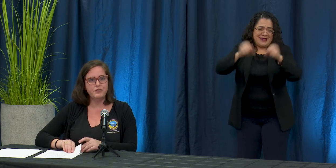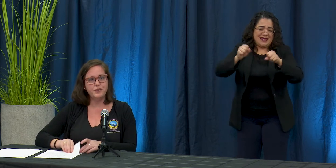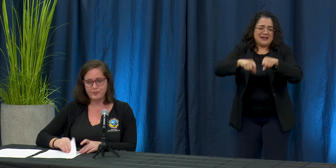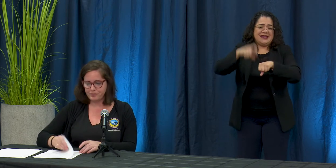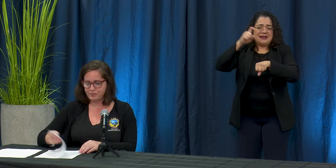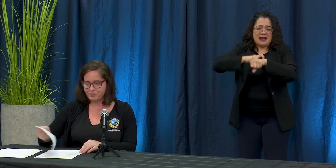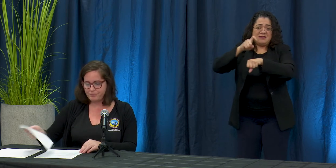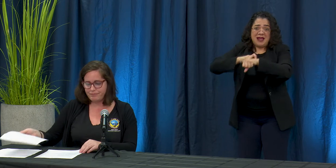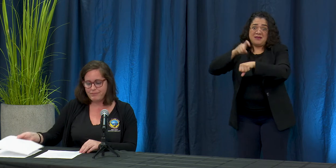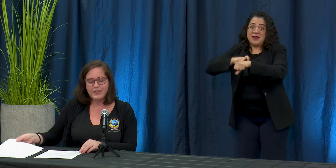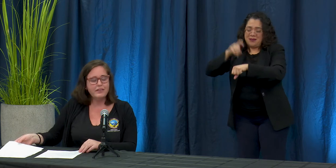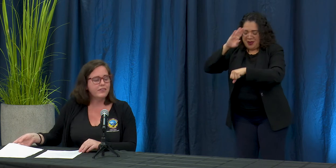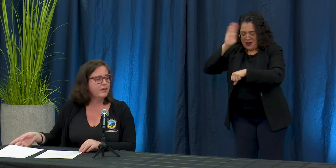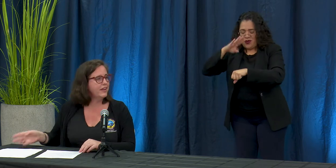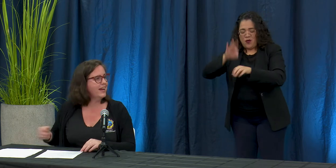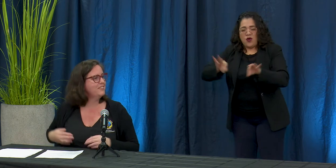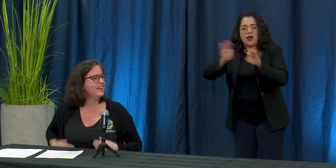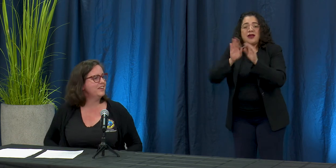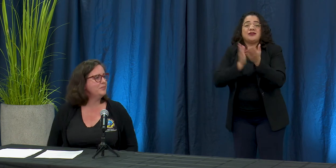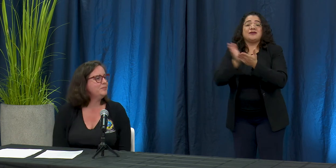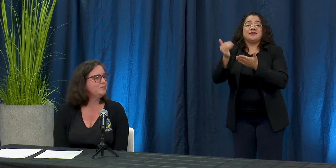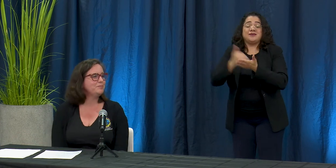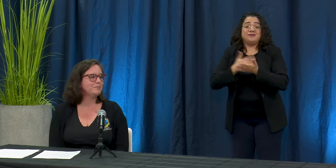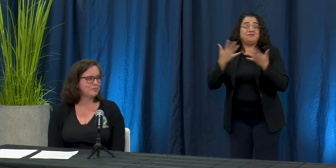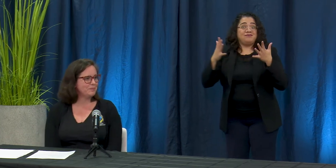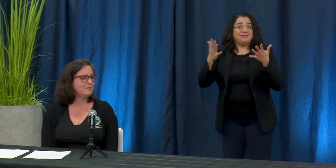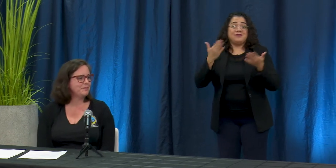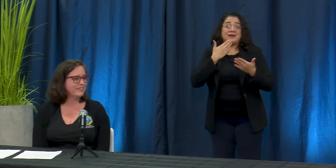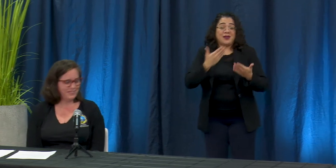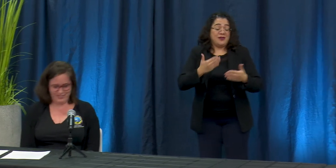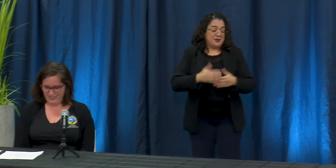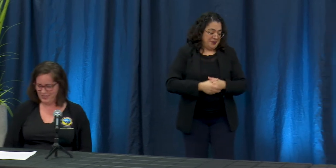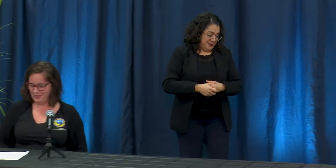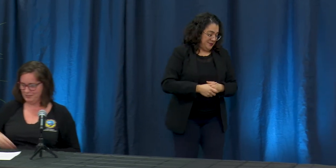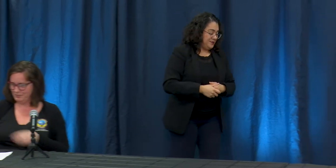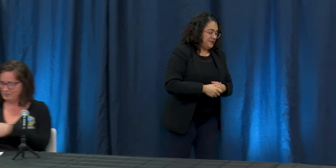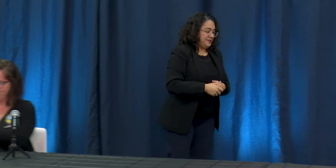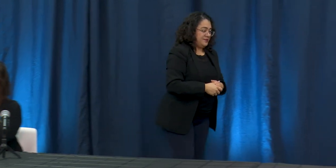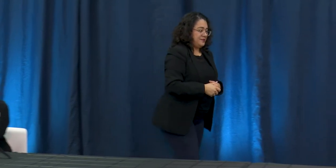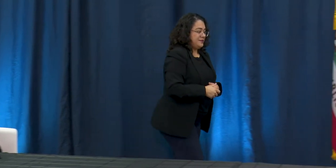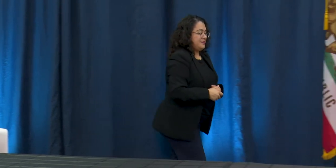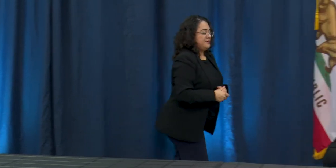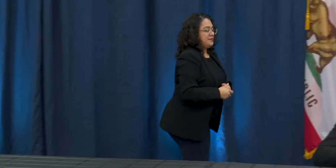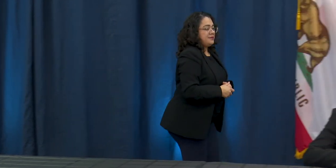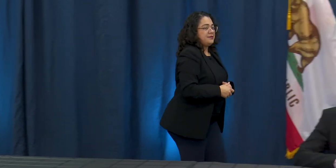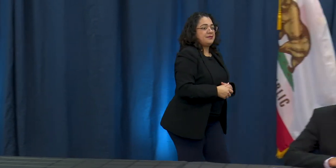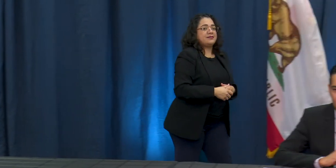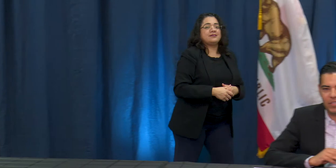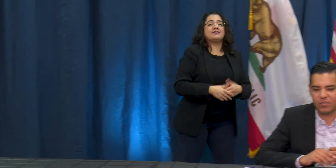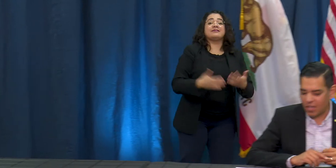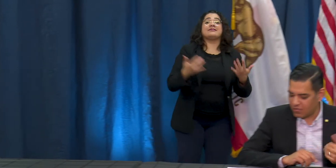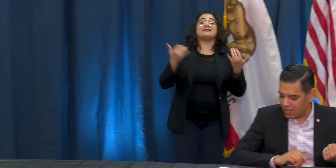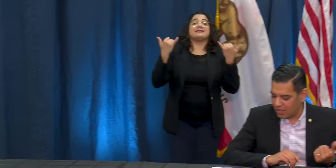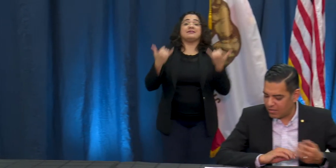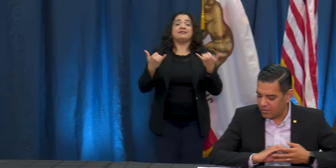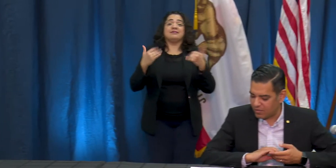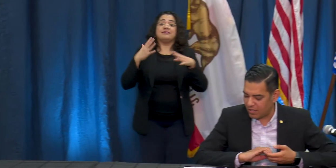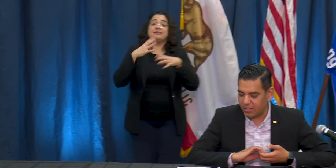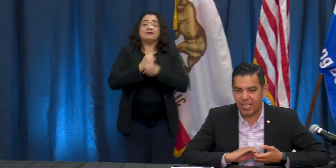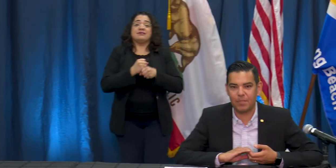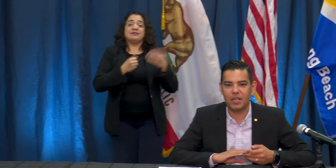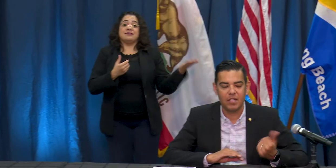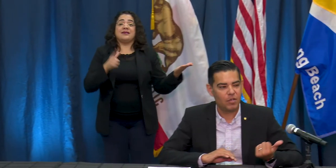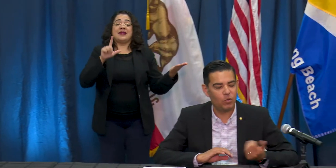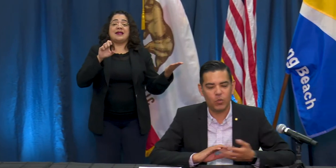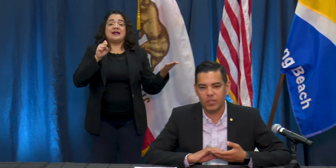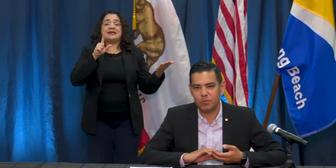to all of you. That's all I have. Thank you. Thank you. And now to give us a summary of what we discussed. This is